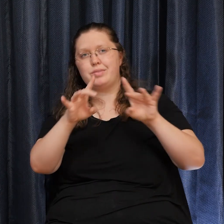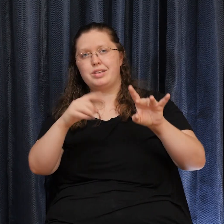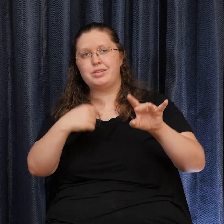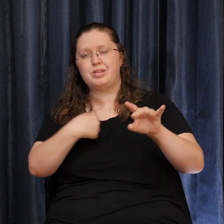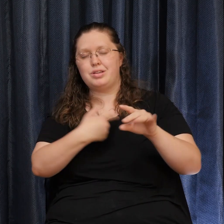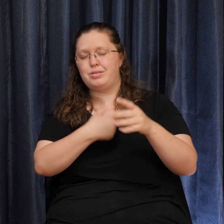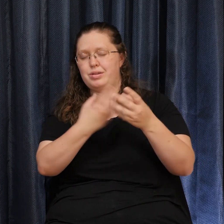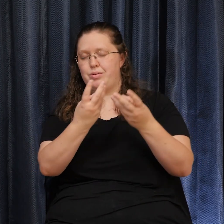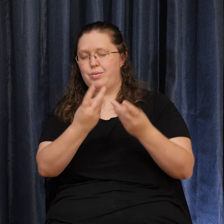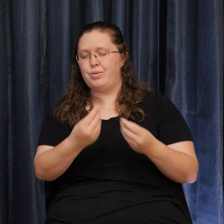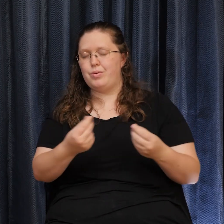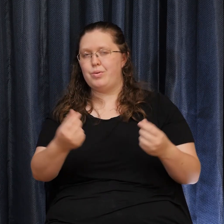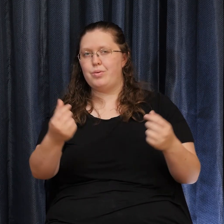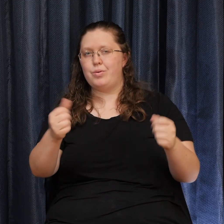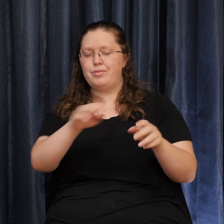To find a place